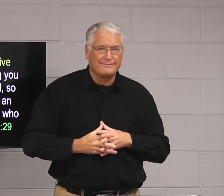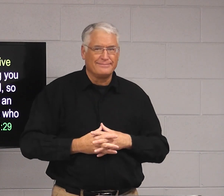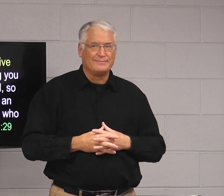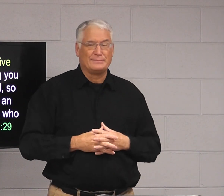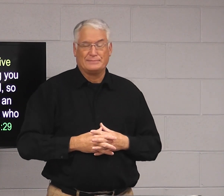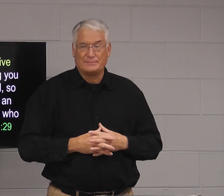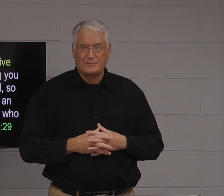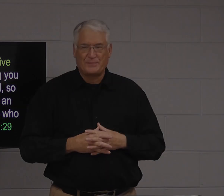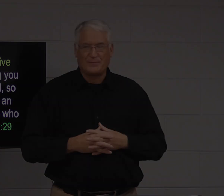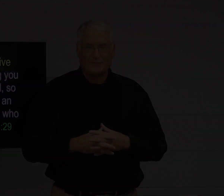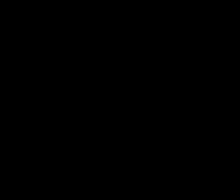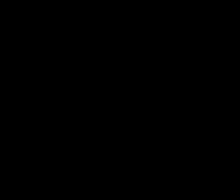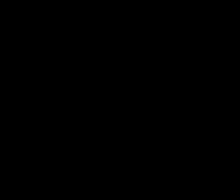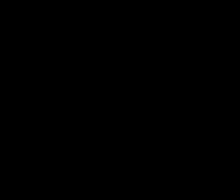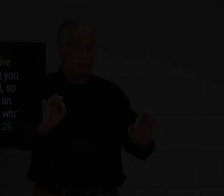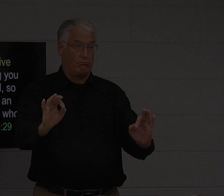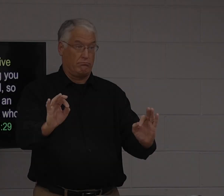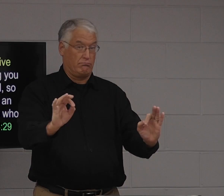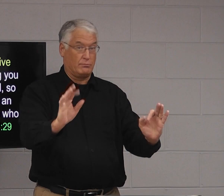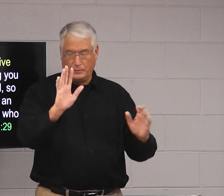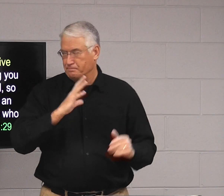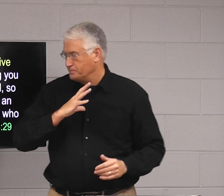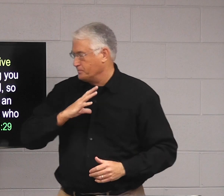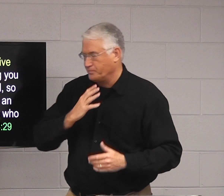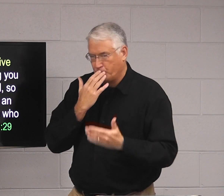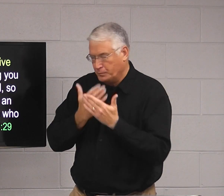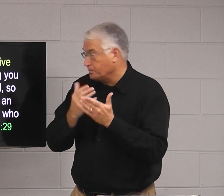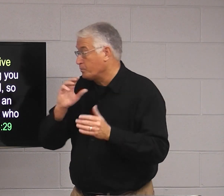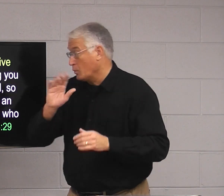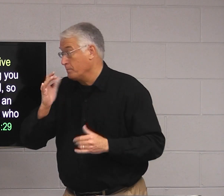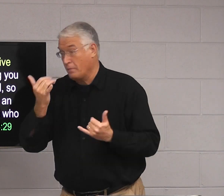So I know there's a lot of discussion going on. Okay. Are we all good? Okay.